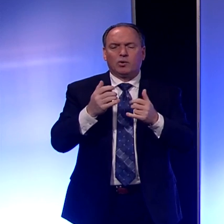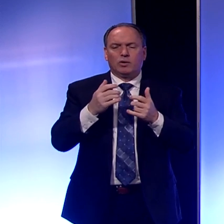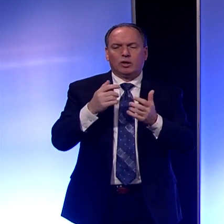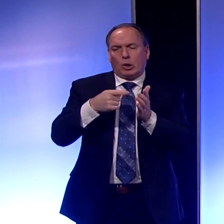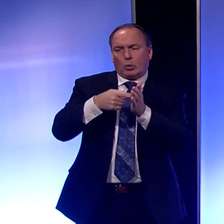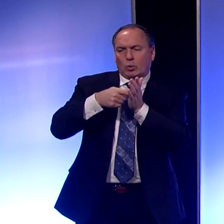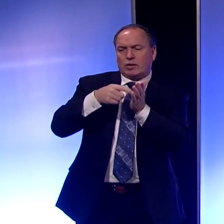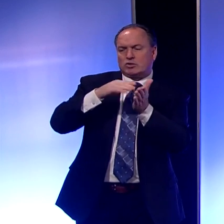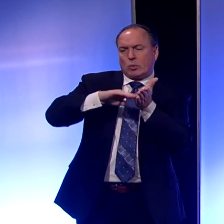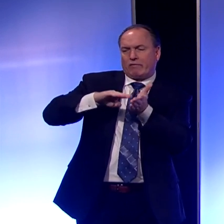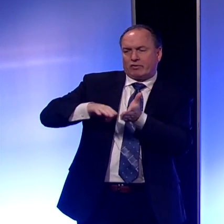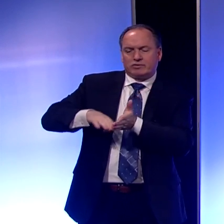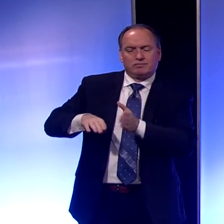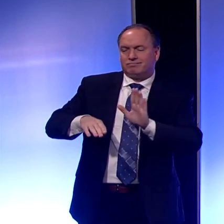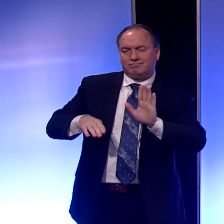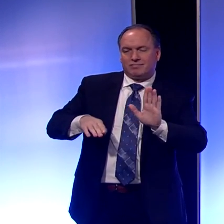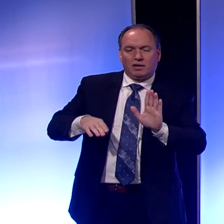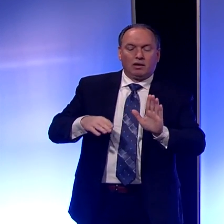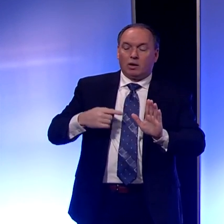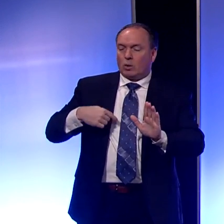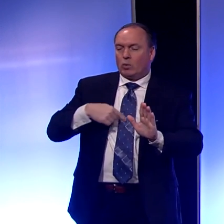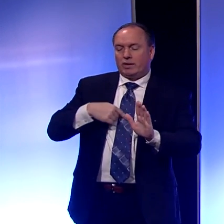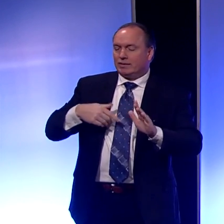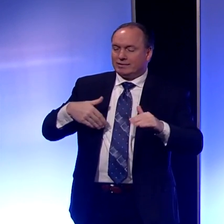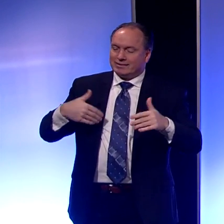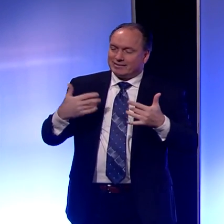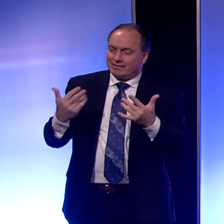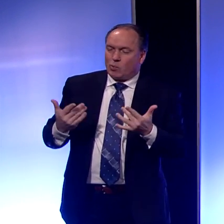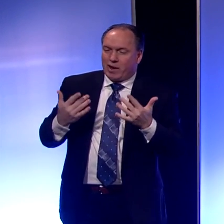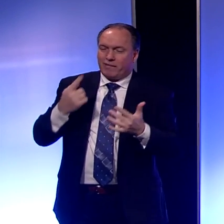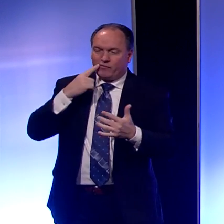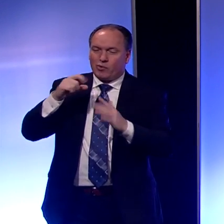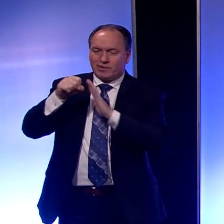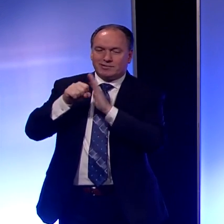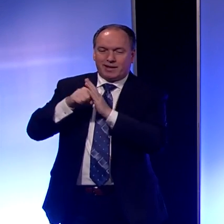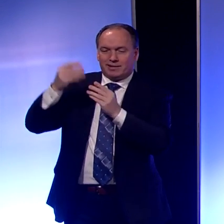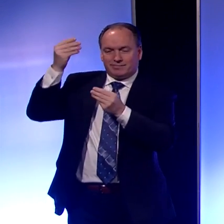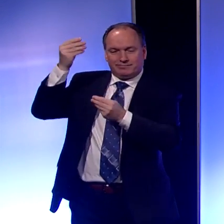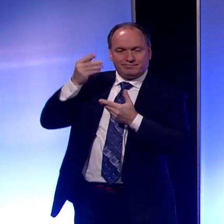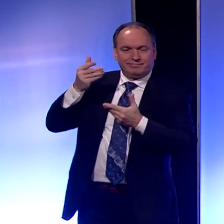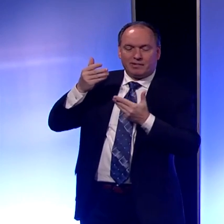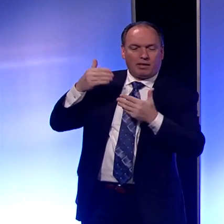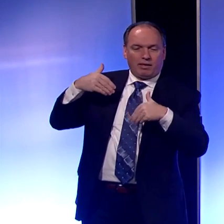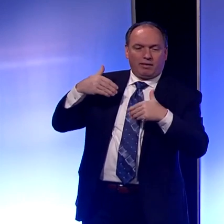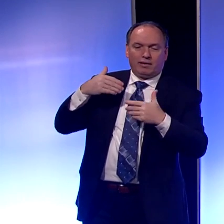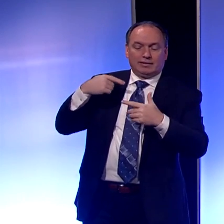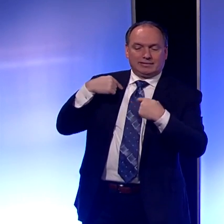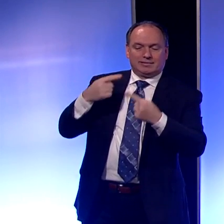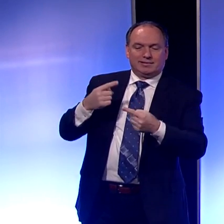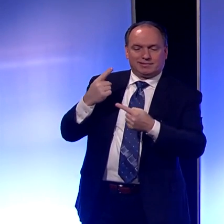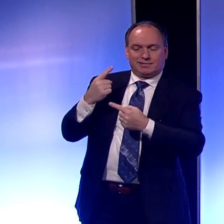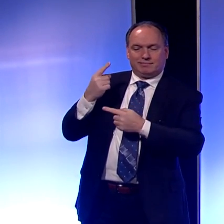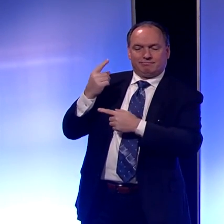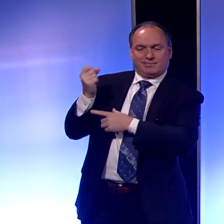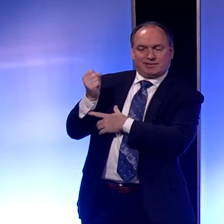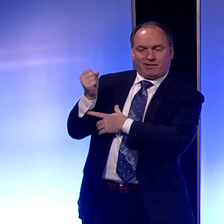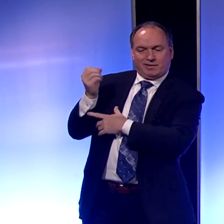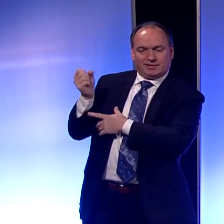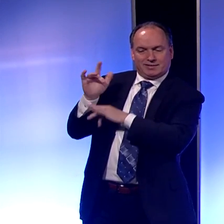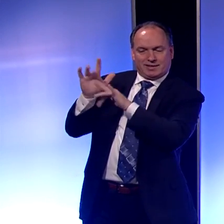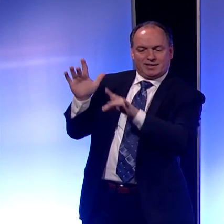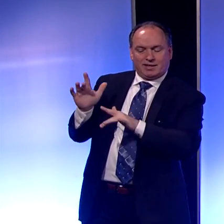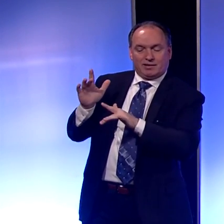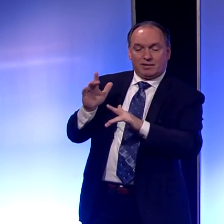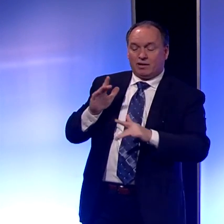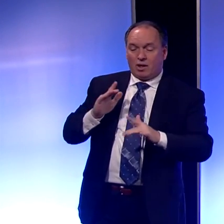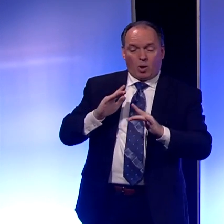We do not. We have been waiting for that from the state since this weekend. We have not seen any lists. The only way that we know a business has